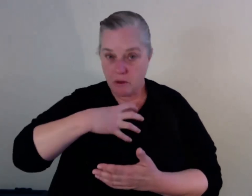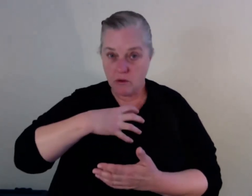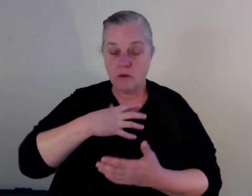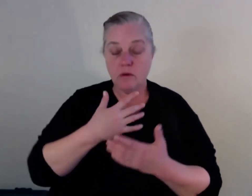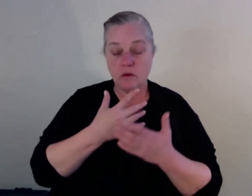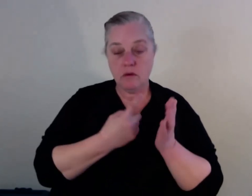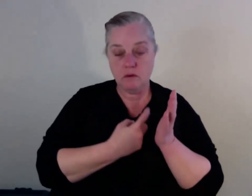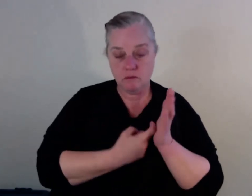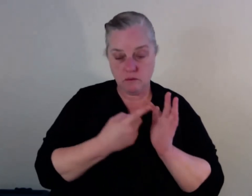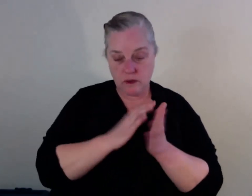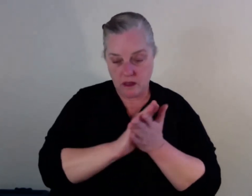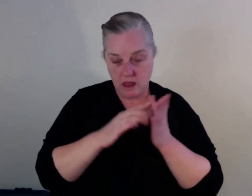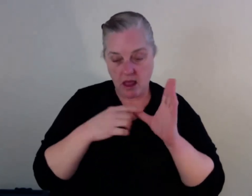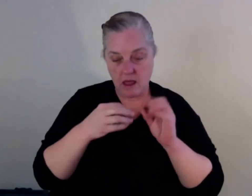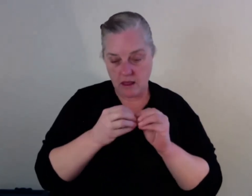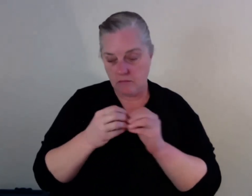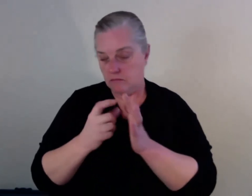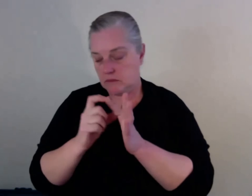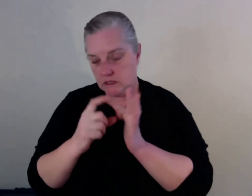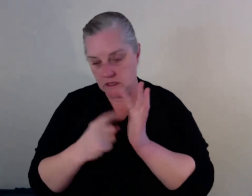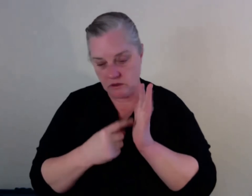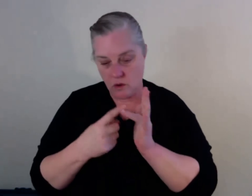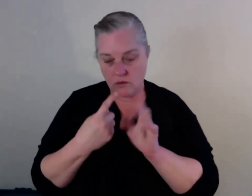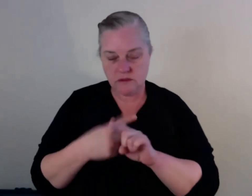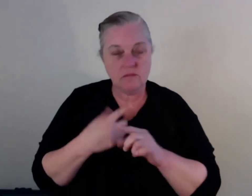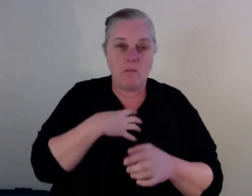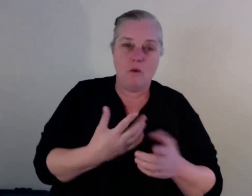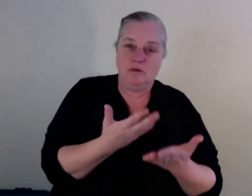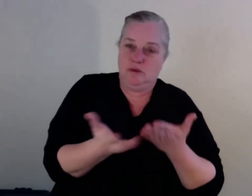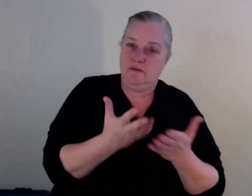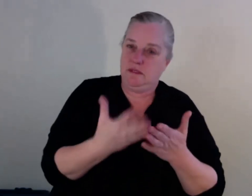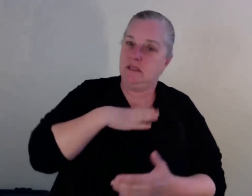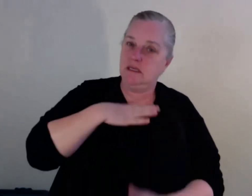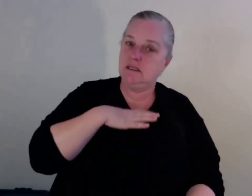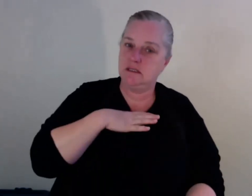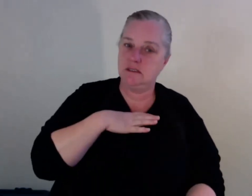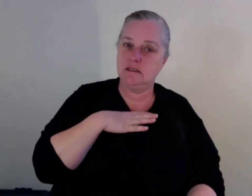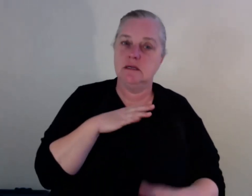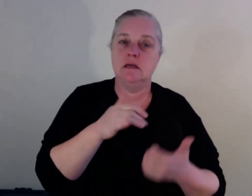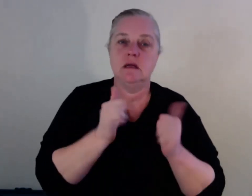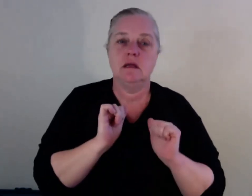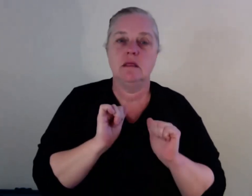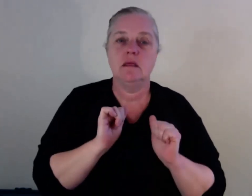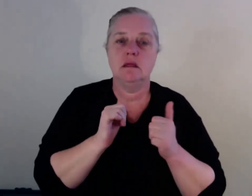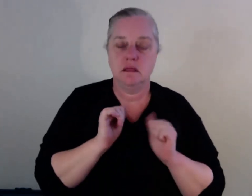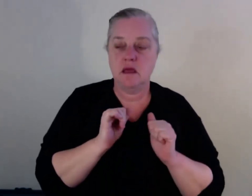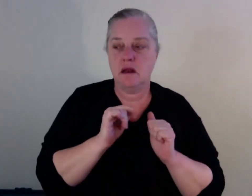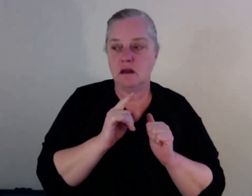think we'd see a greater uptake in people using those facilities. But again,